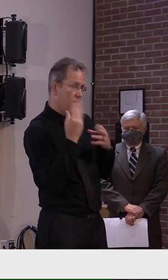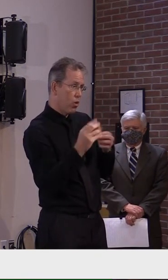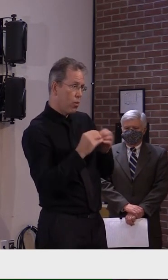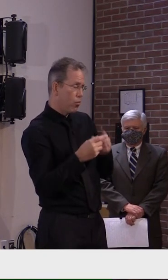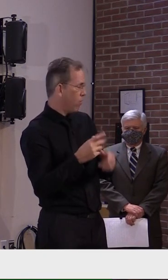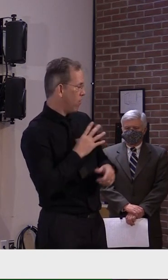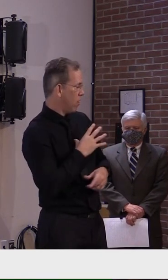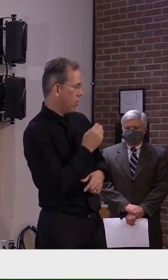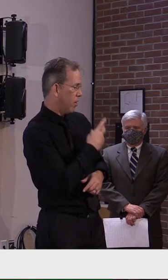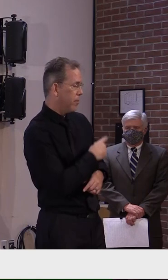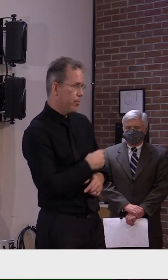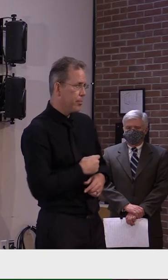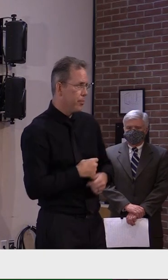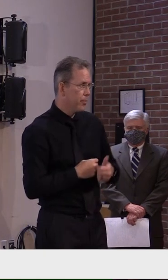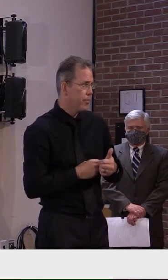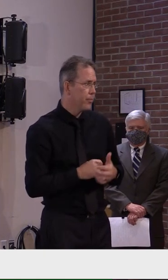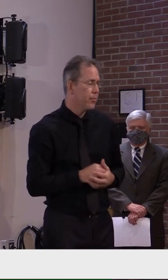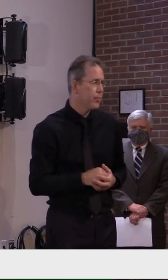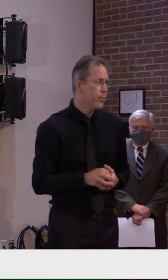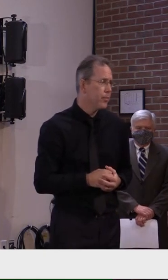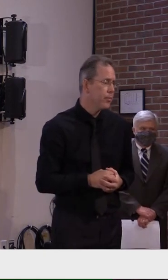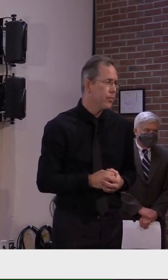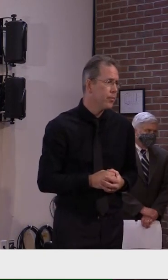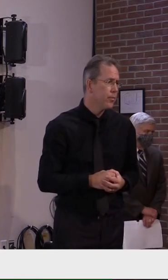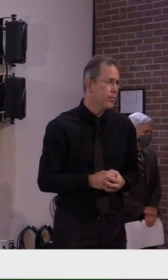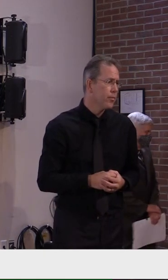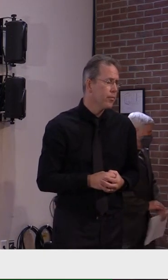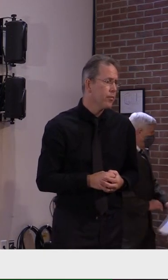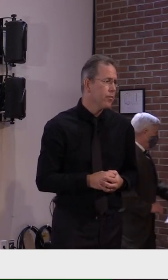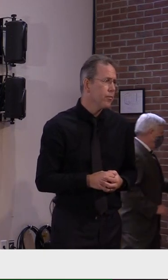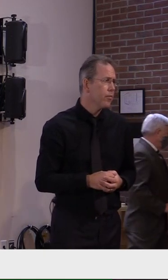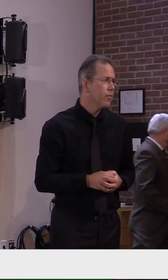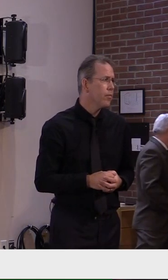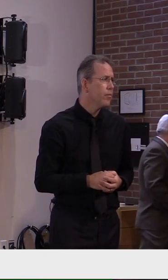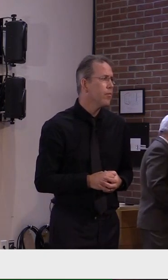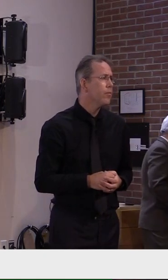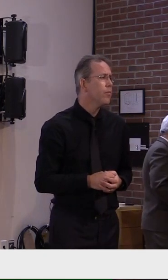Okay. Thank you. Yep. Joe, the Barton Chronicle.